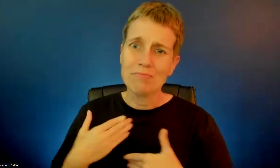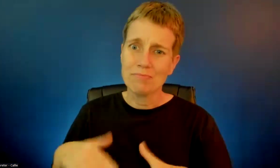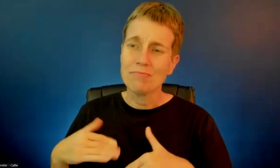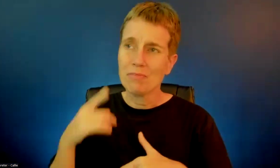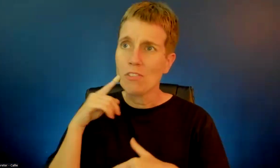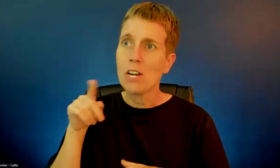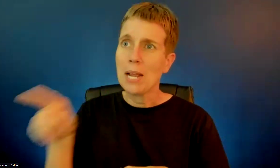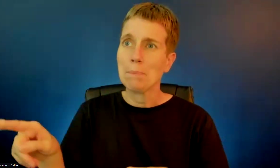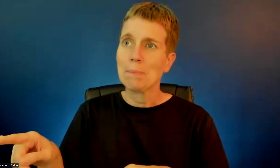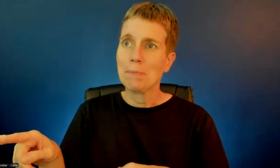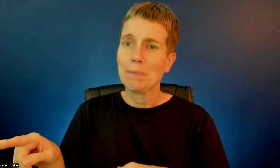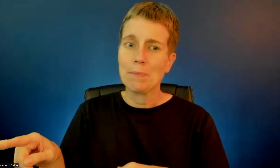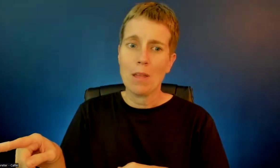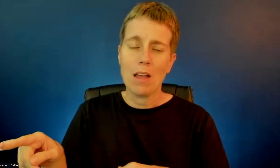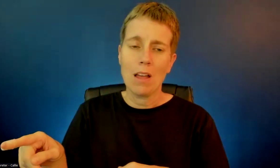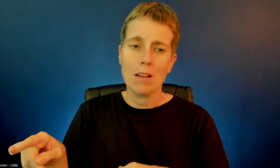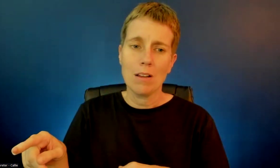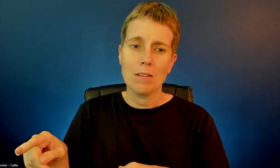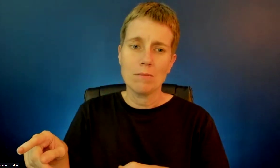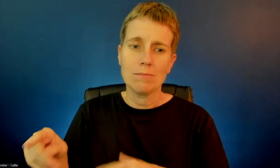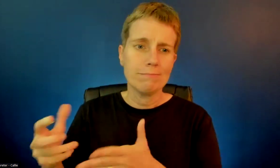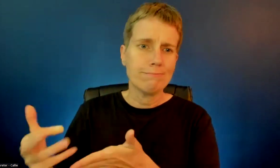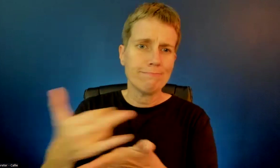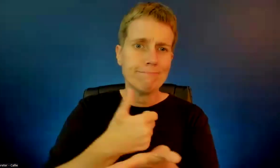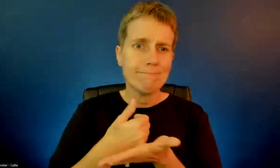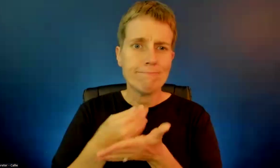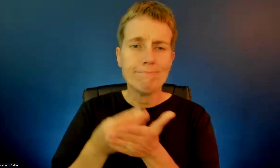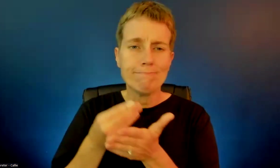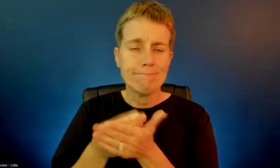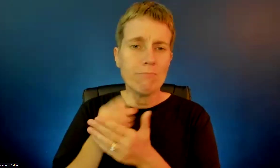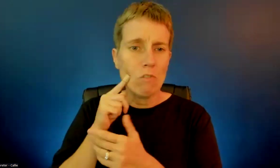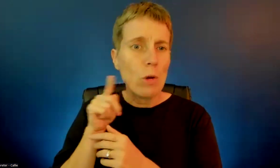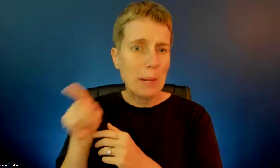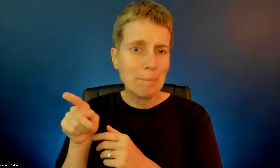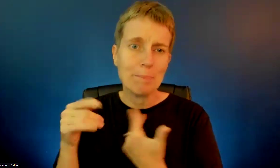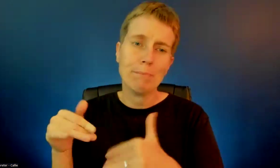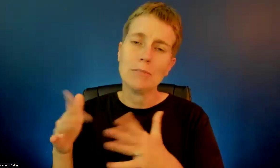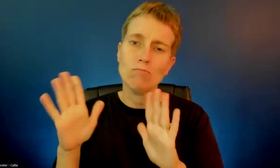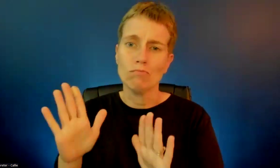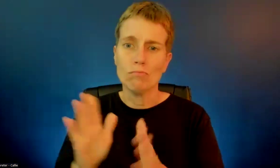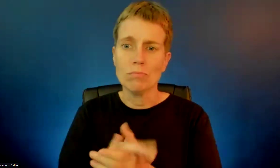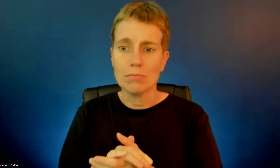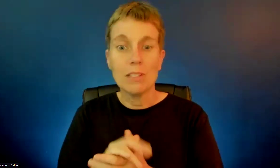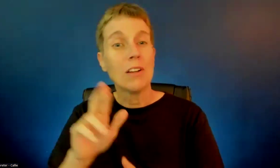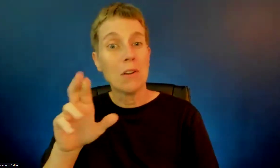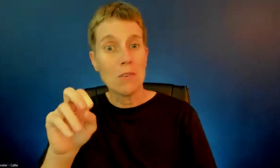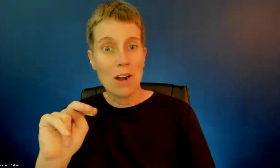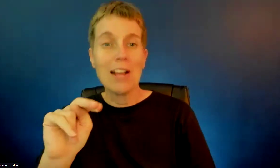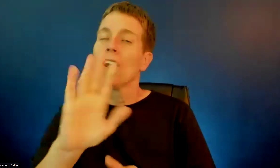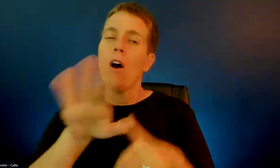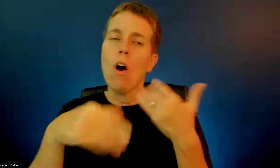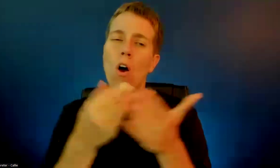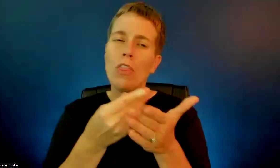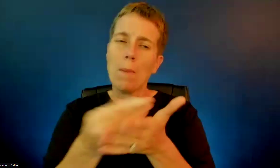if any of the funds raised went anywhere else, but yeah, it's a great event. They all went to ALS.